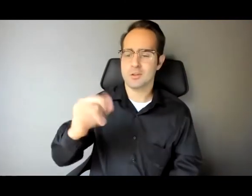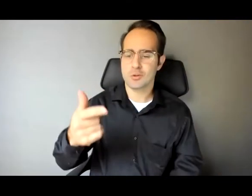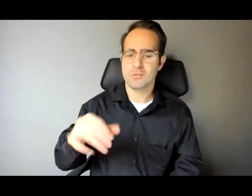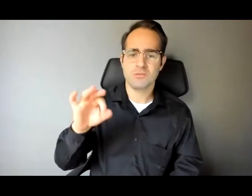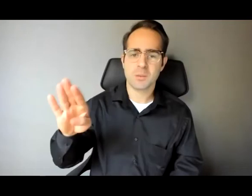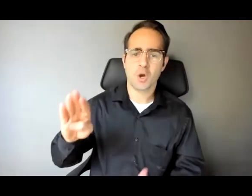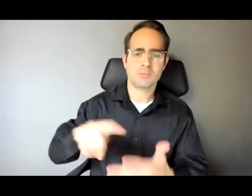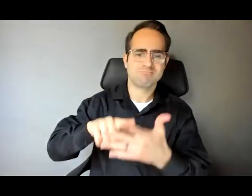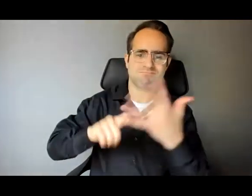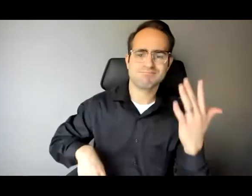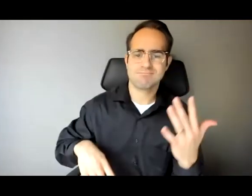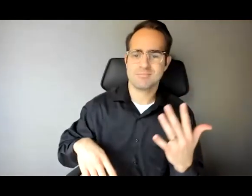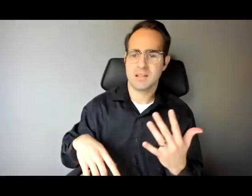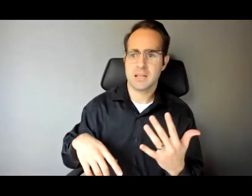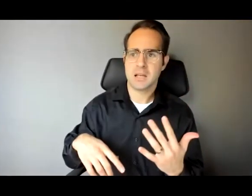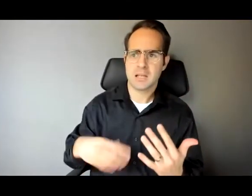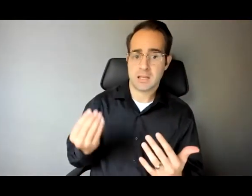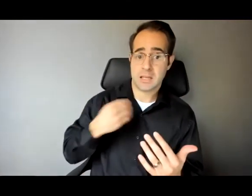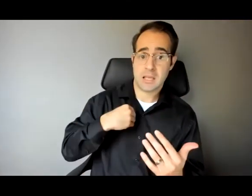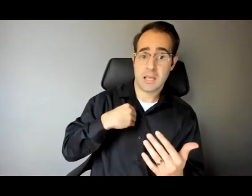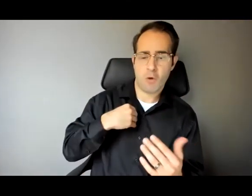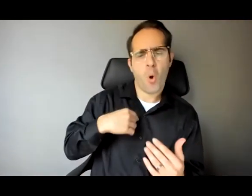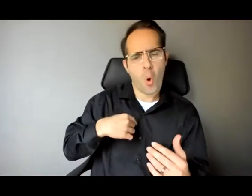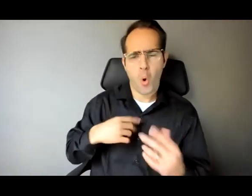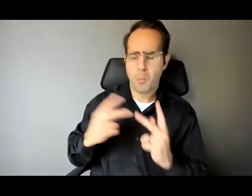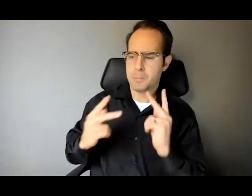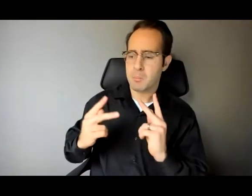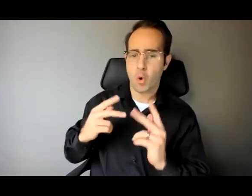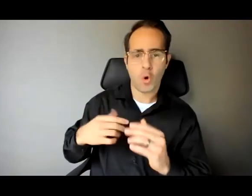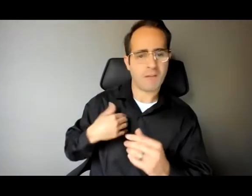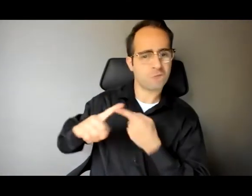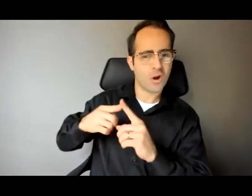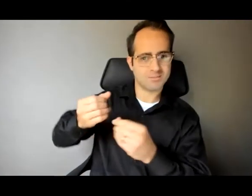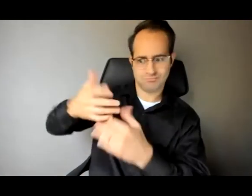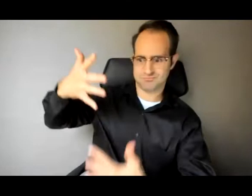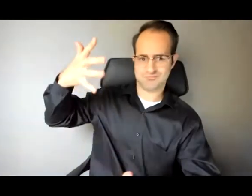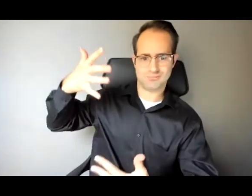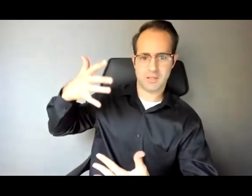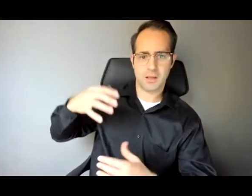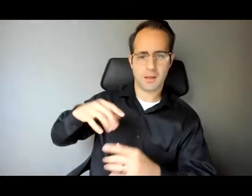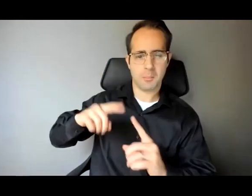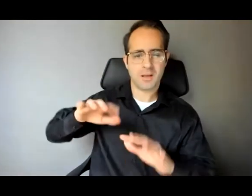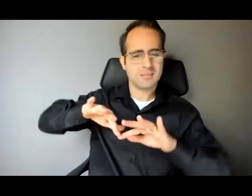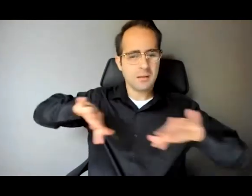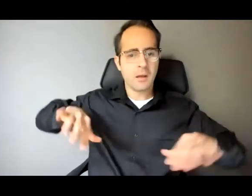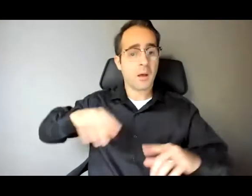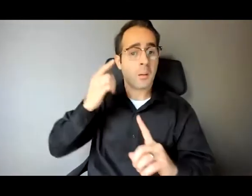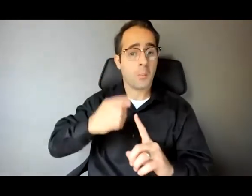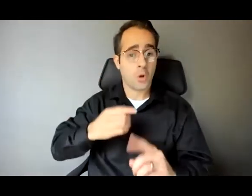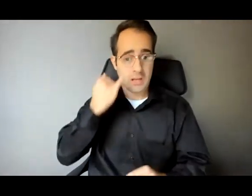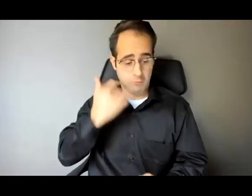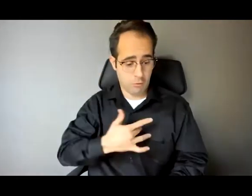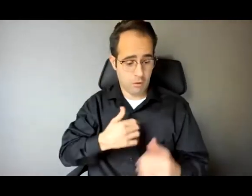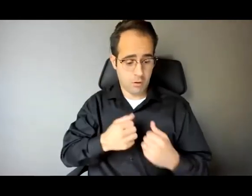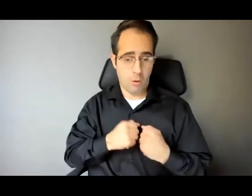people but I do believe that if you're willing to open your heart and be vulnerable that there's an opportunity to have people take that journey